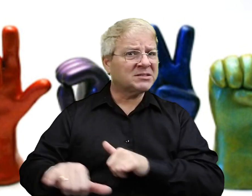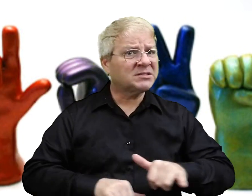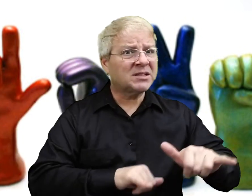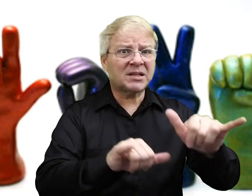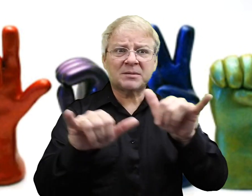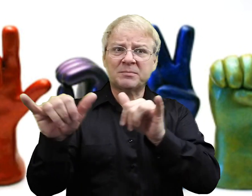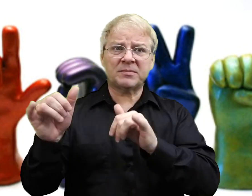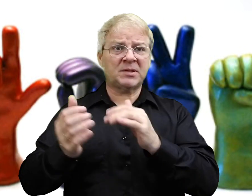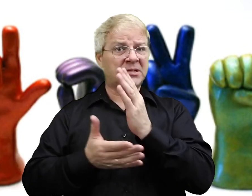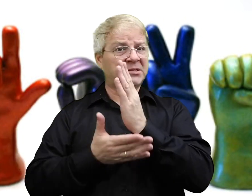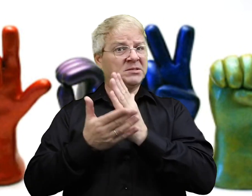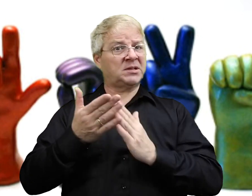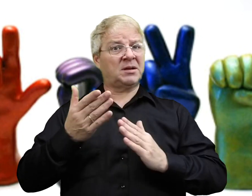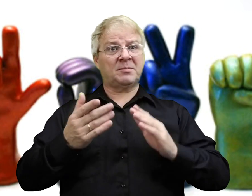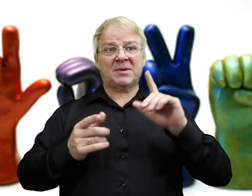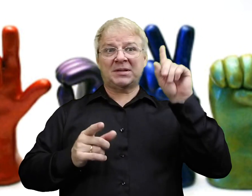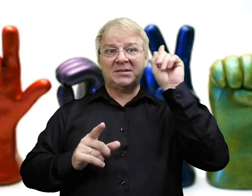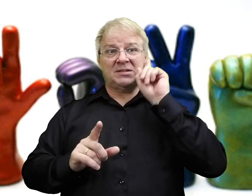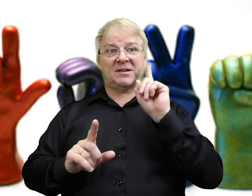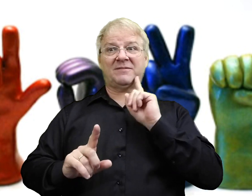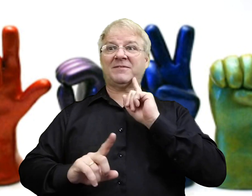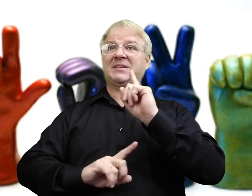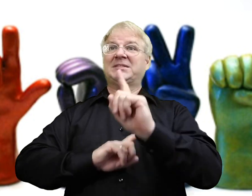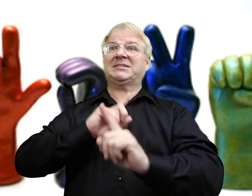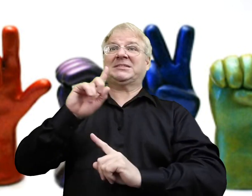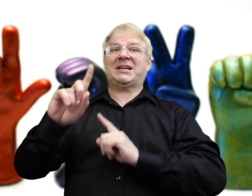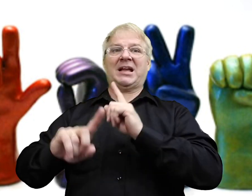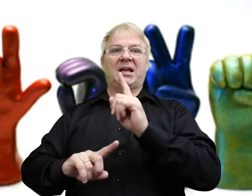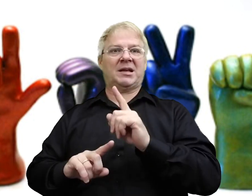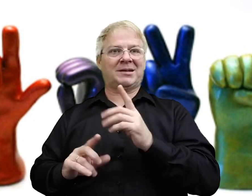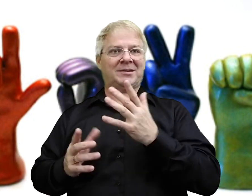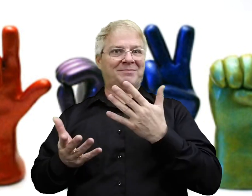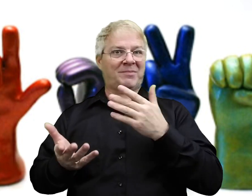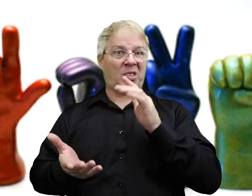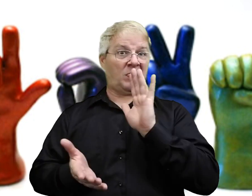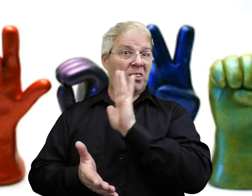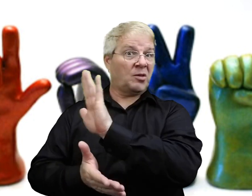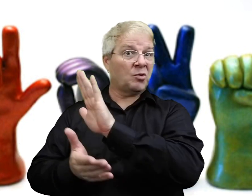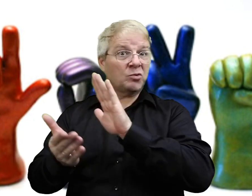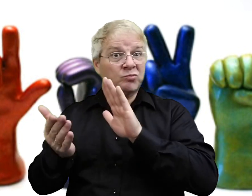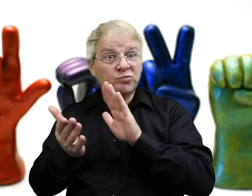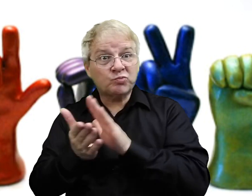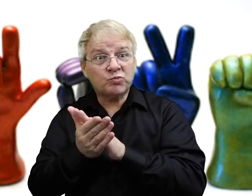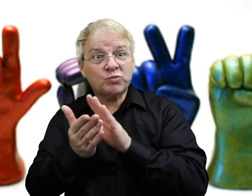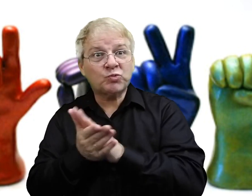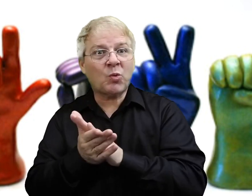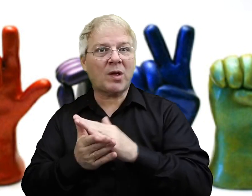Also you'll notice that people sometimes don't sign the same words the same way.